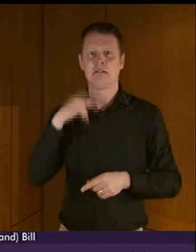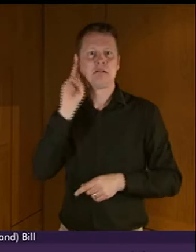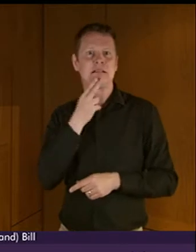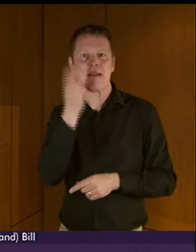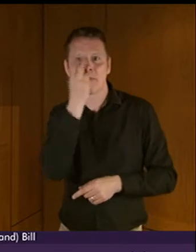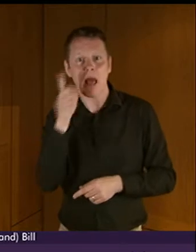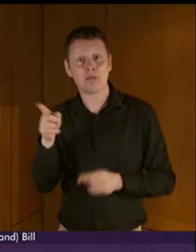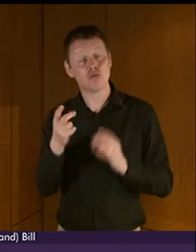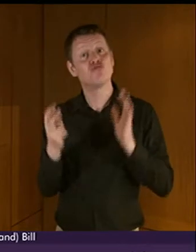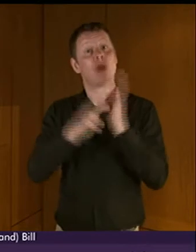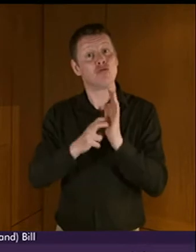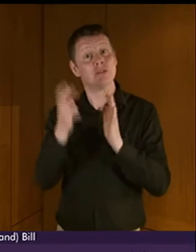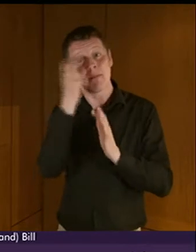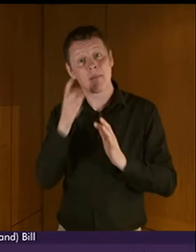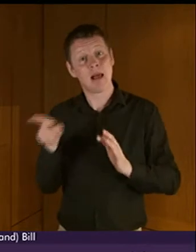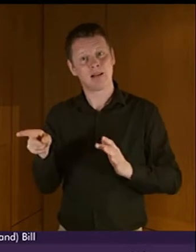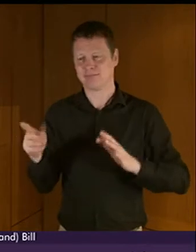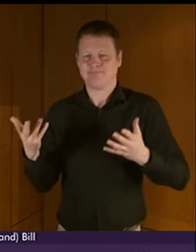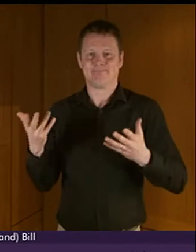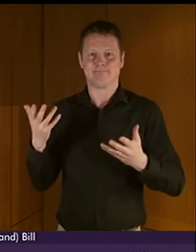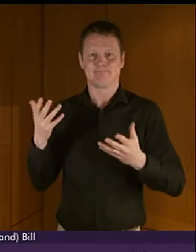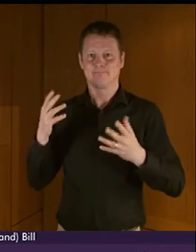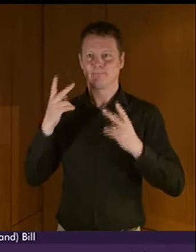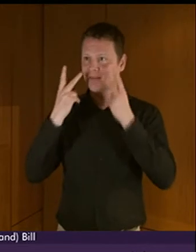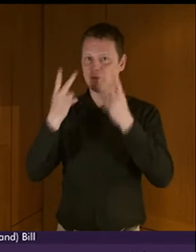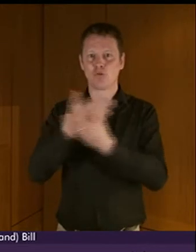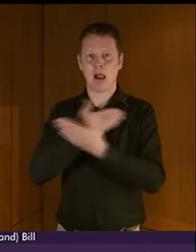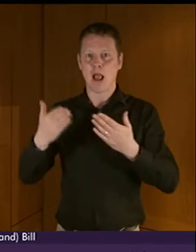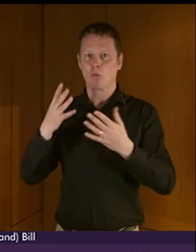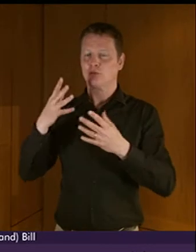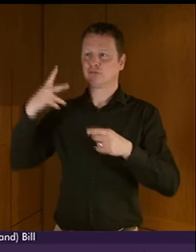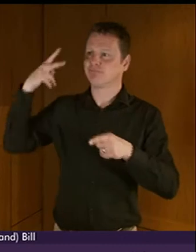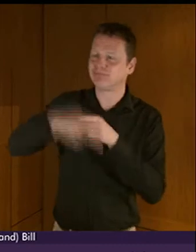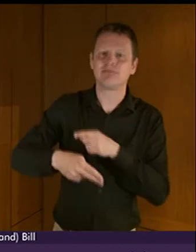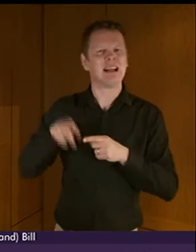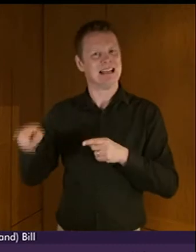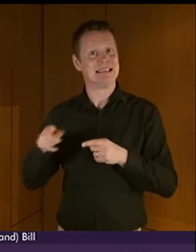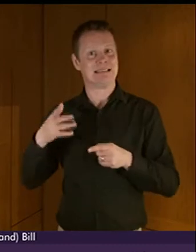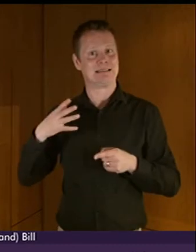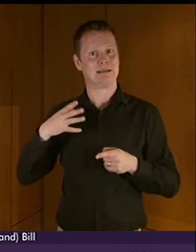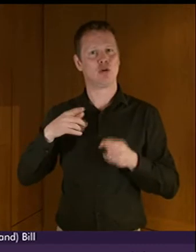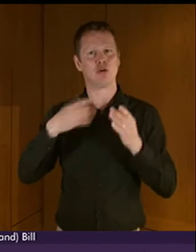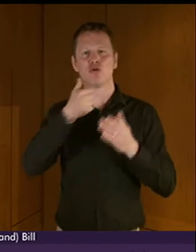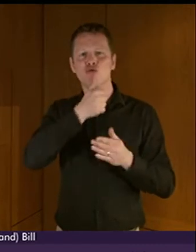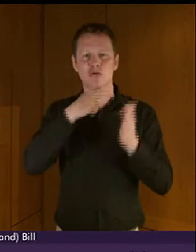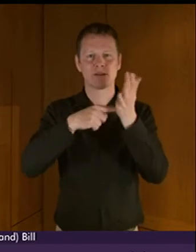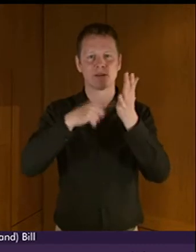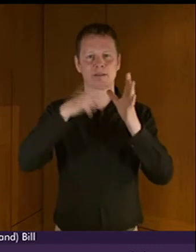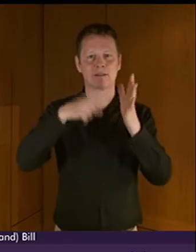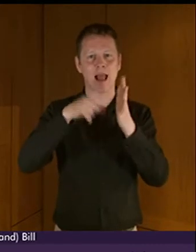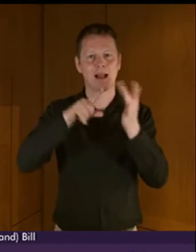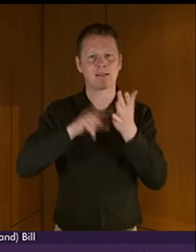cannot make use of a visual language. Their needs are different. They would typically use a tactile British Sign